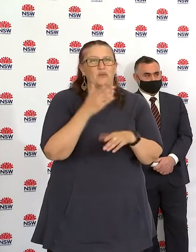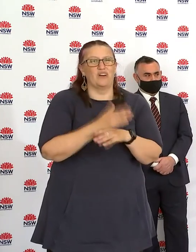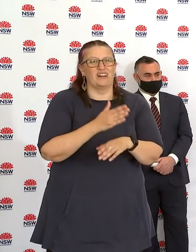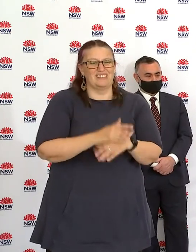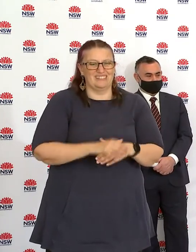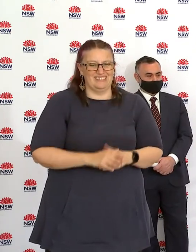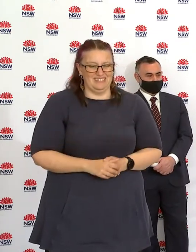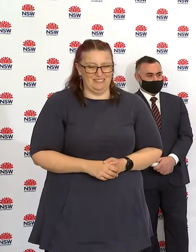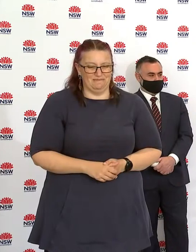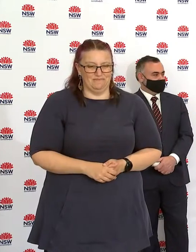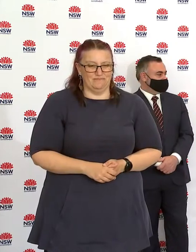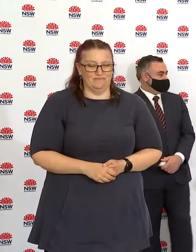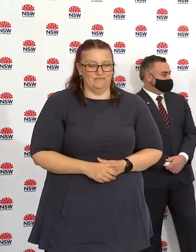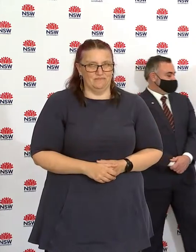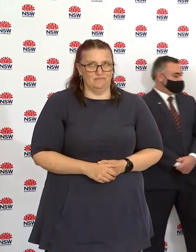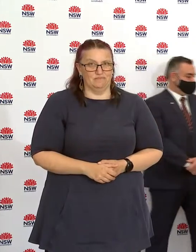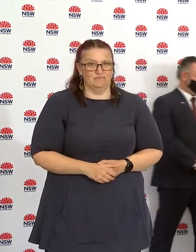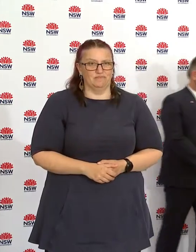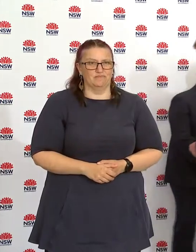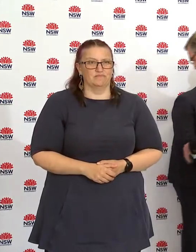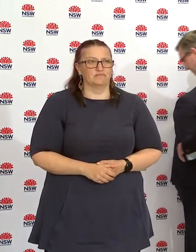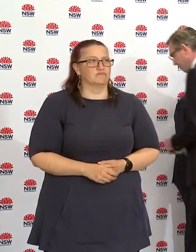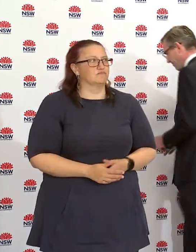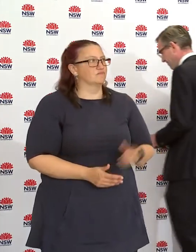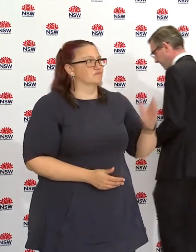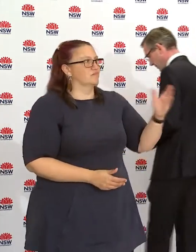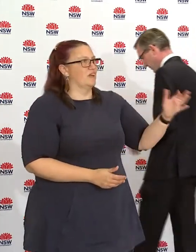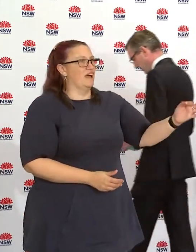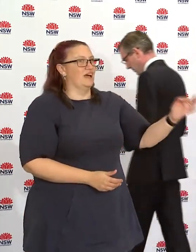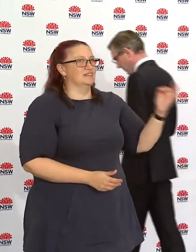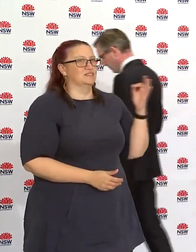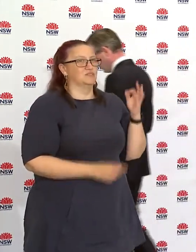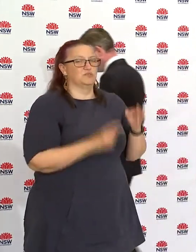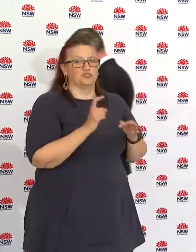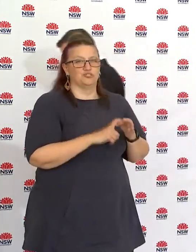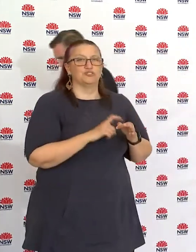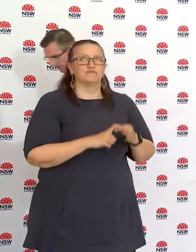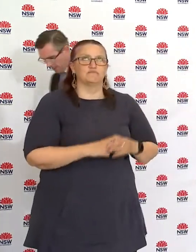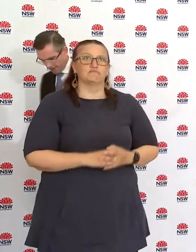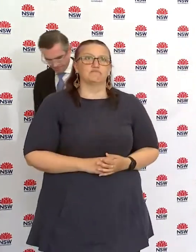You mentioned zero in the community, zero infections again in the community.